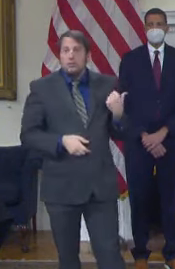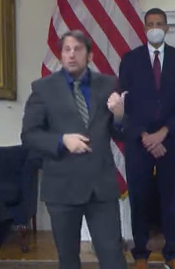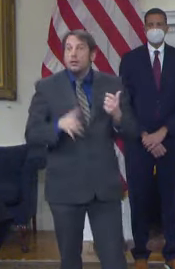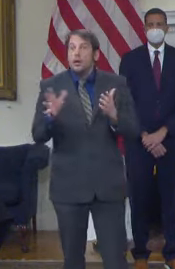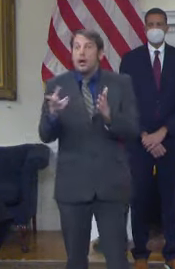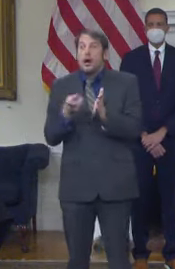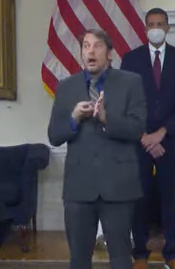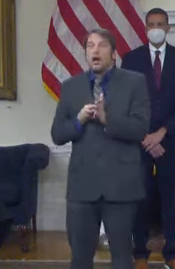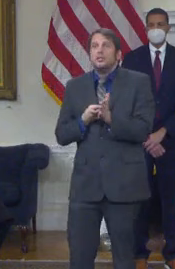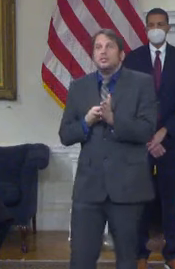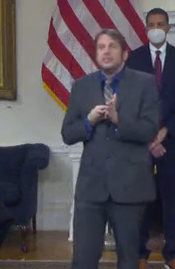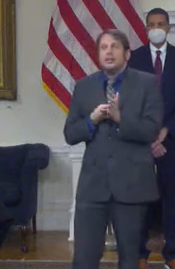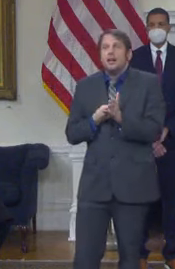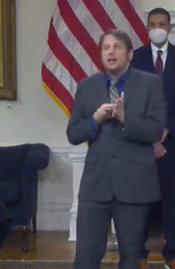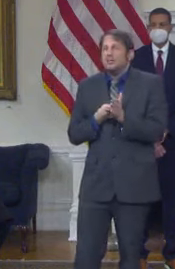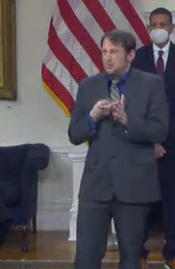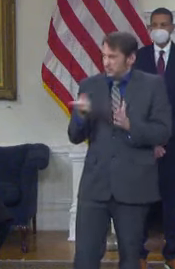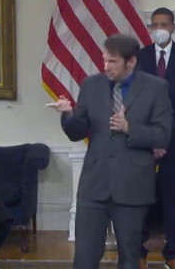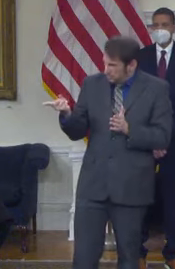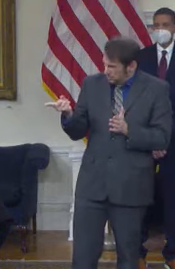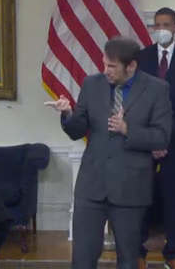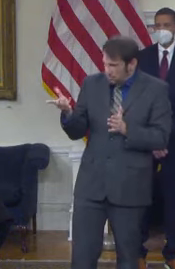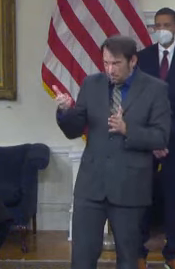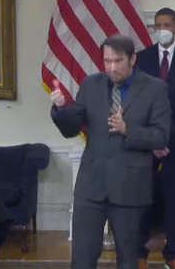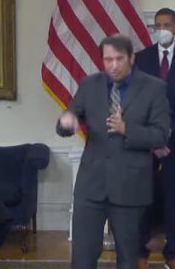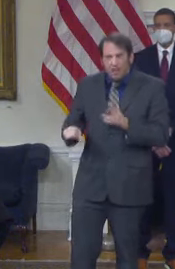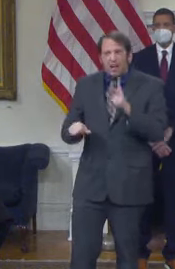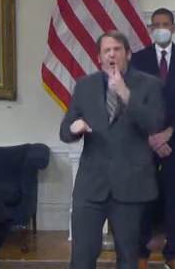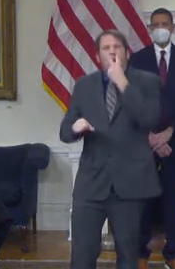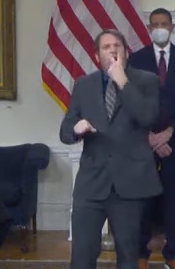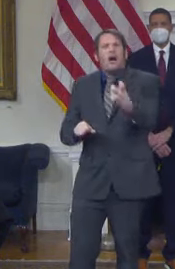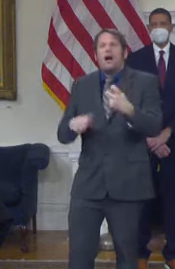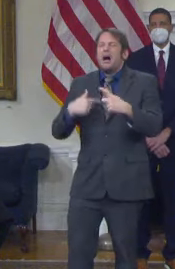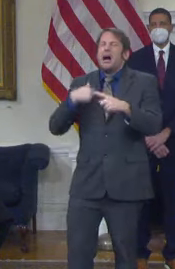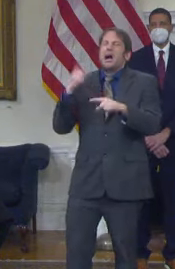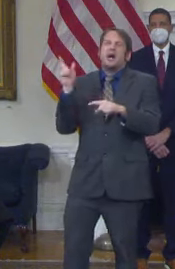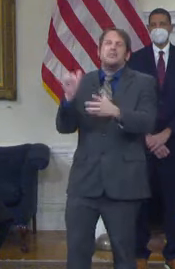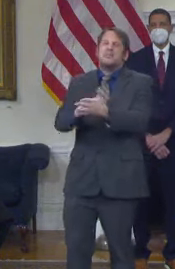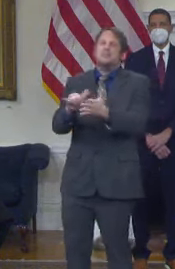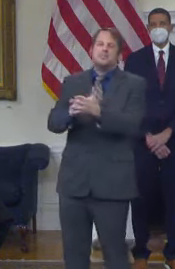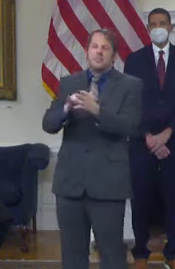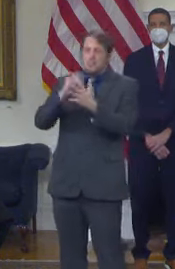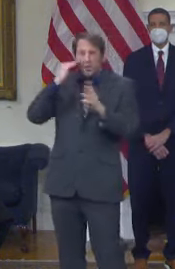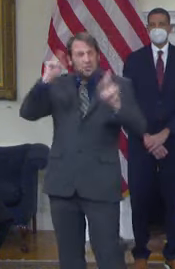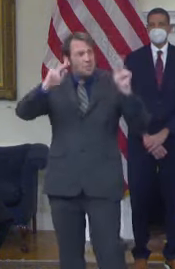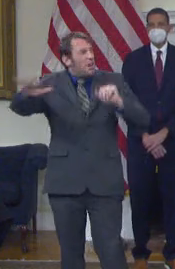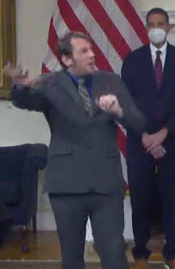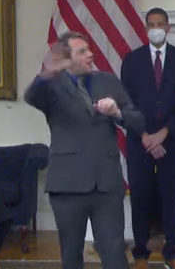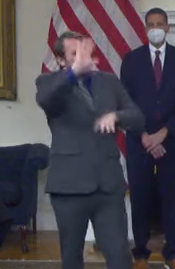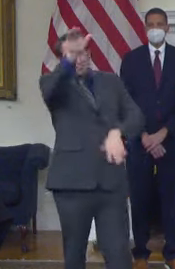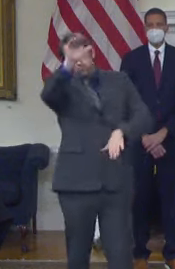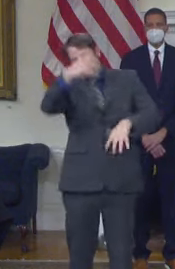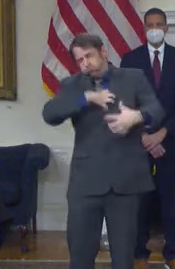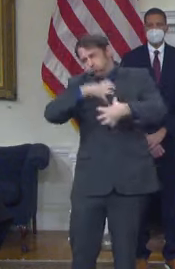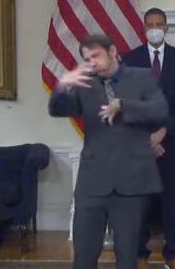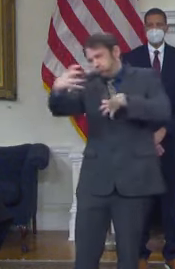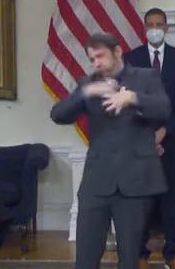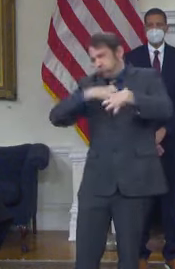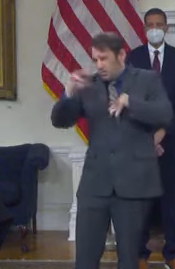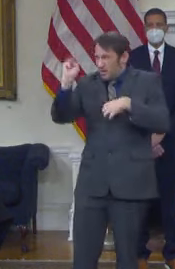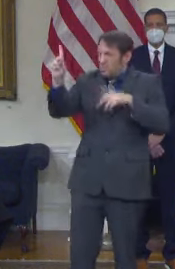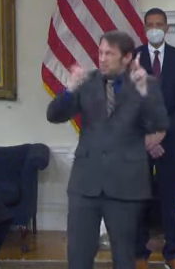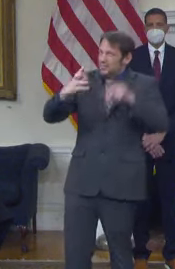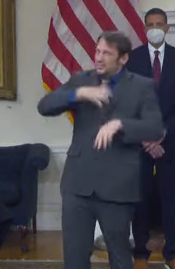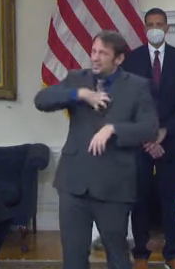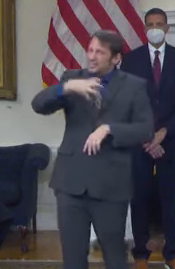something that people are, you know, been demanding for a long time. It's the reason I was elected governor twice. It has the overwhelming enormous support